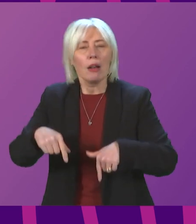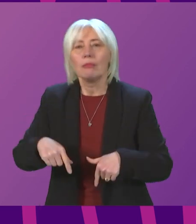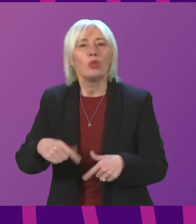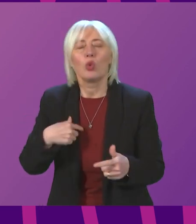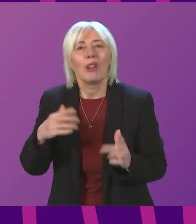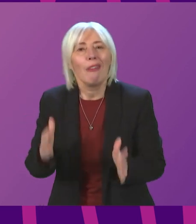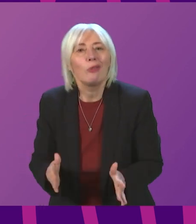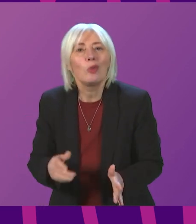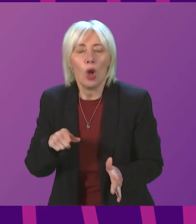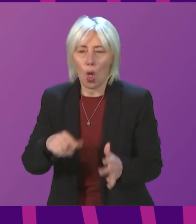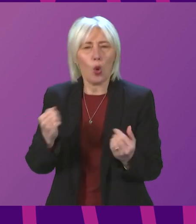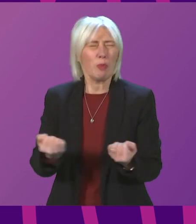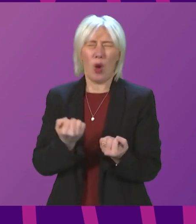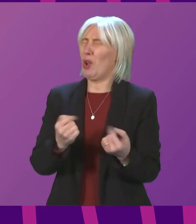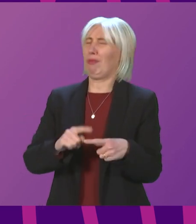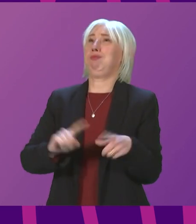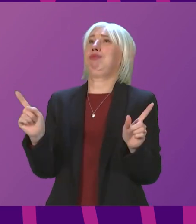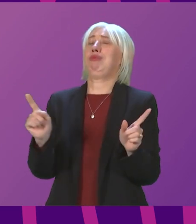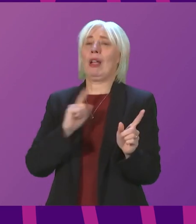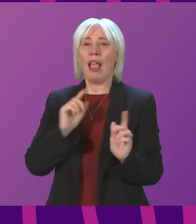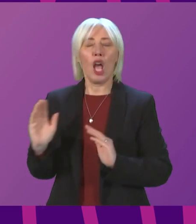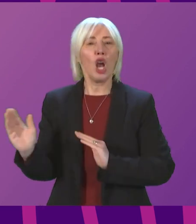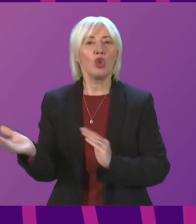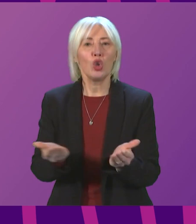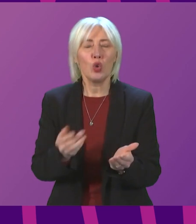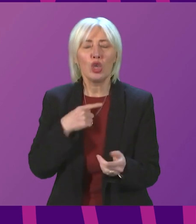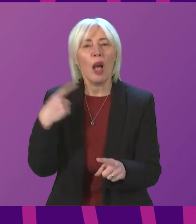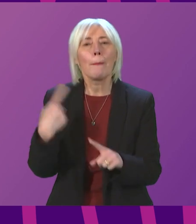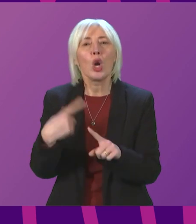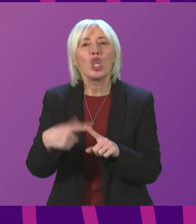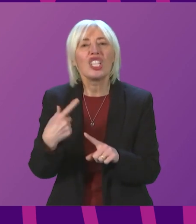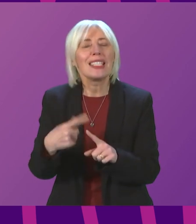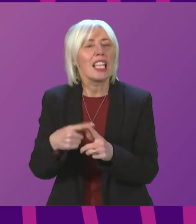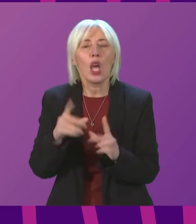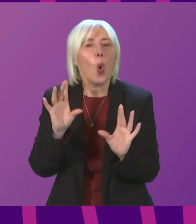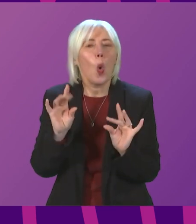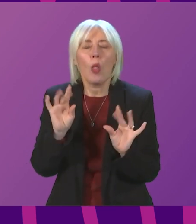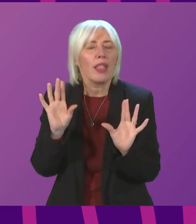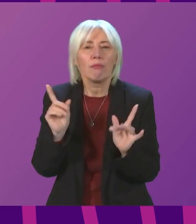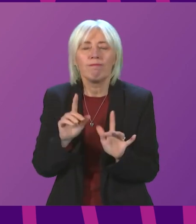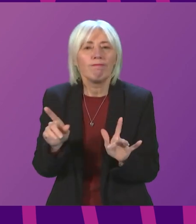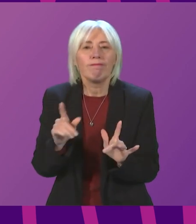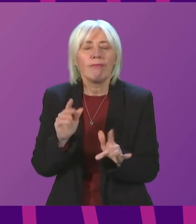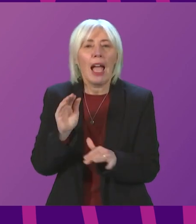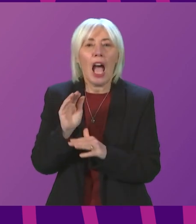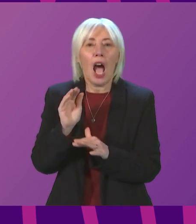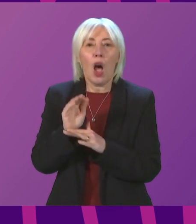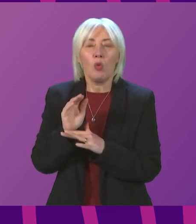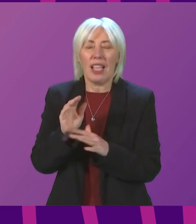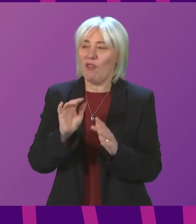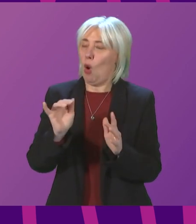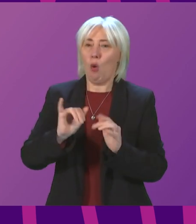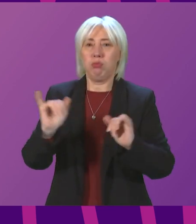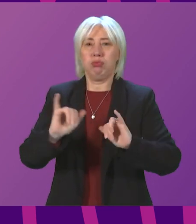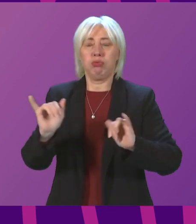powers are extraordinary. They were introduced to be used in an emergency only. Outside of the most severe crisis,